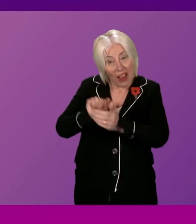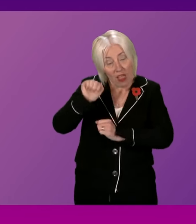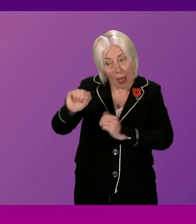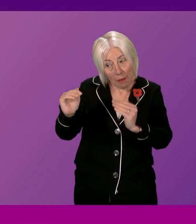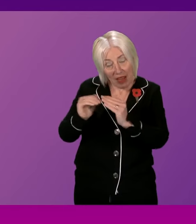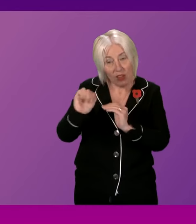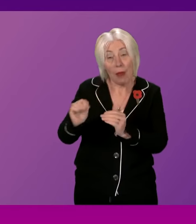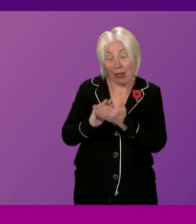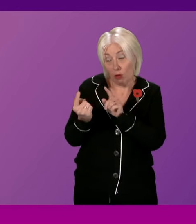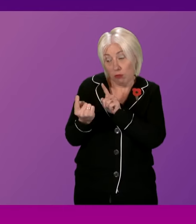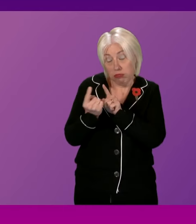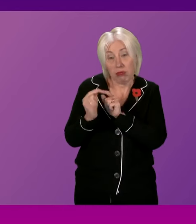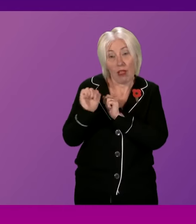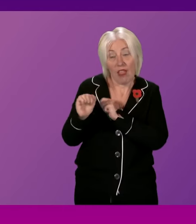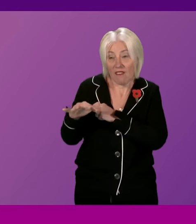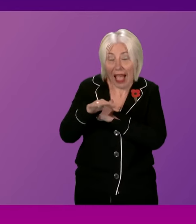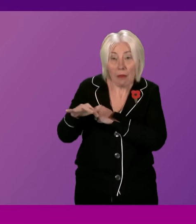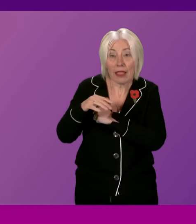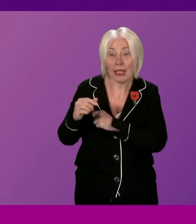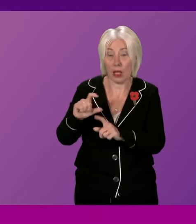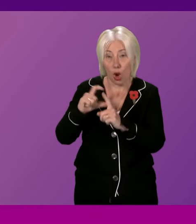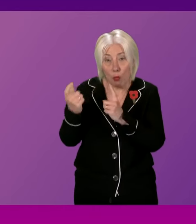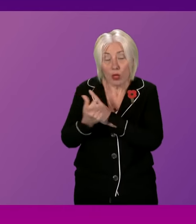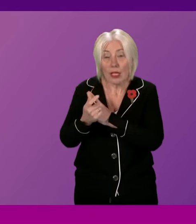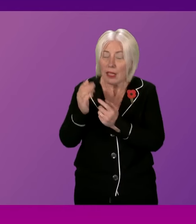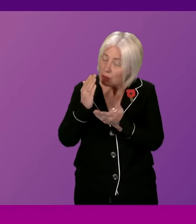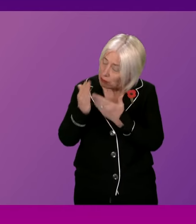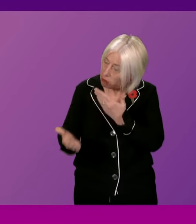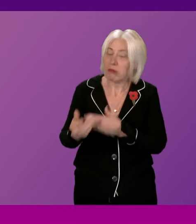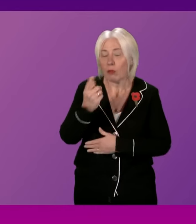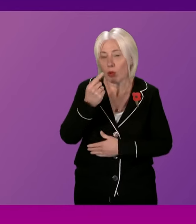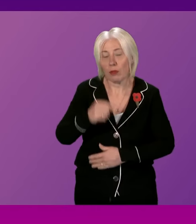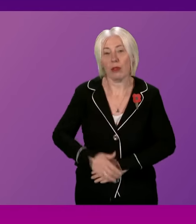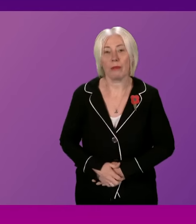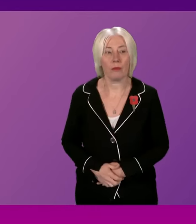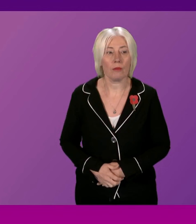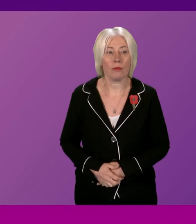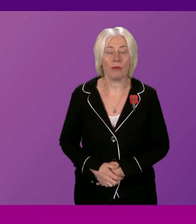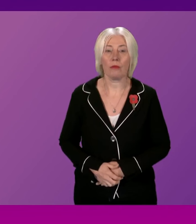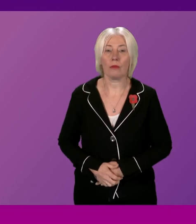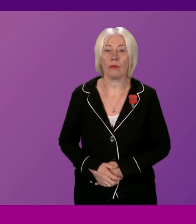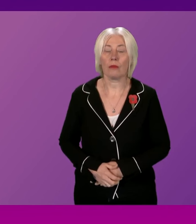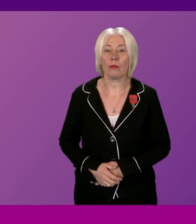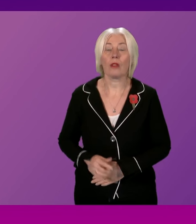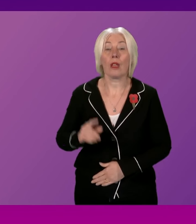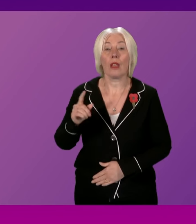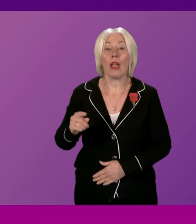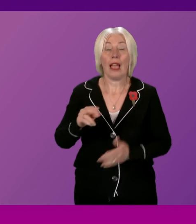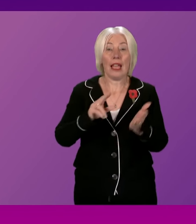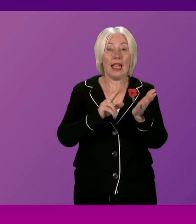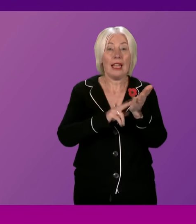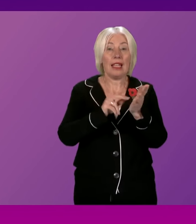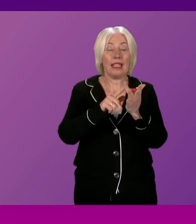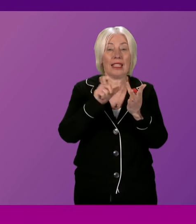as close to their families and in their communities as possible. Jackie Bailey. The First Minister may be aware that NICE and the